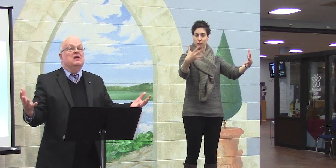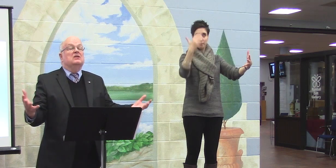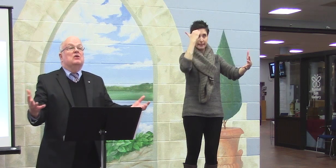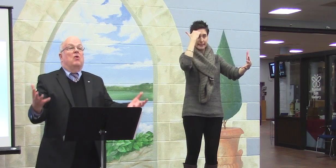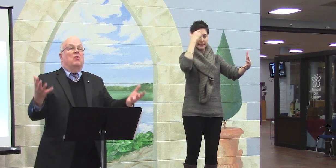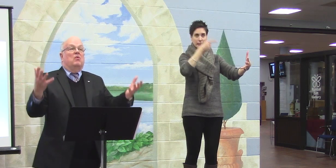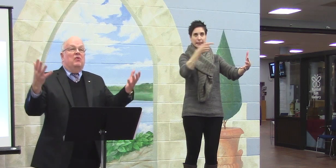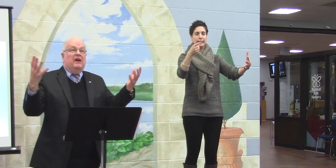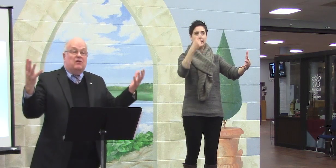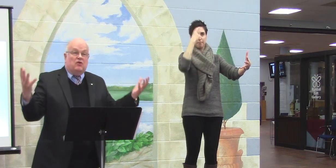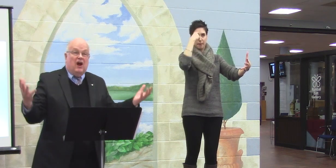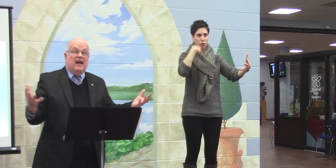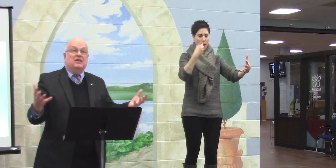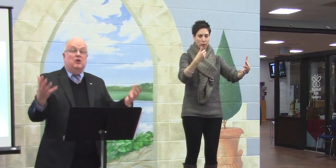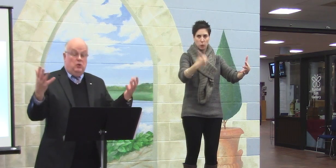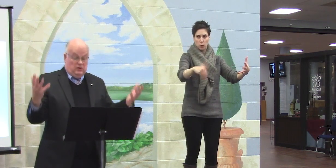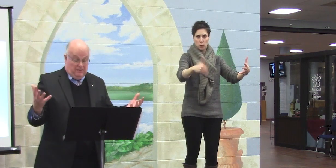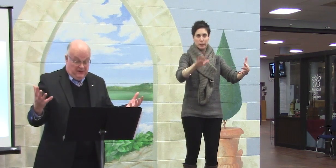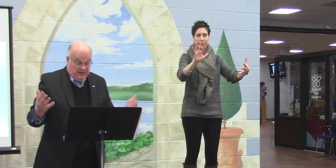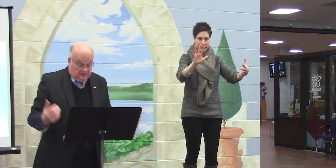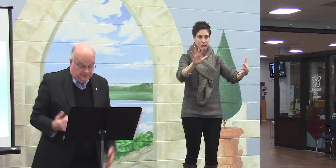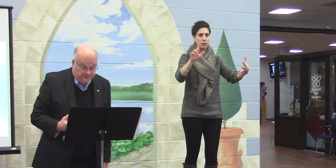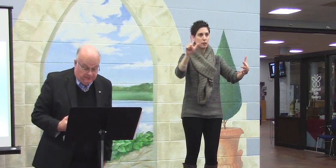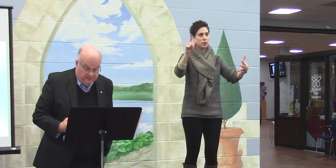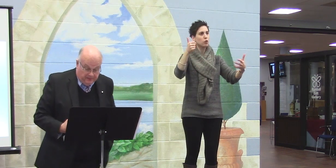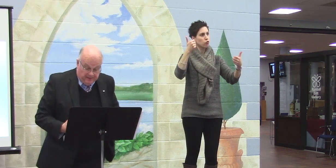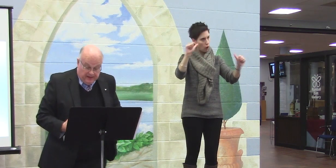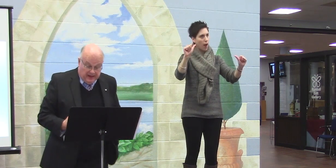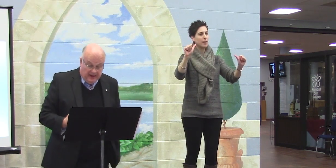so they're trying to do something.